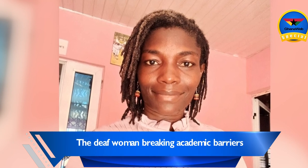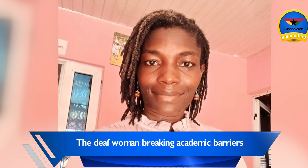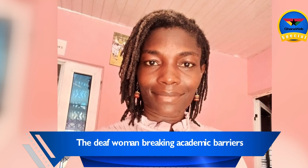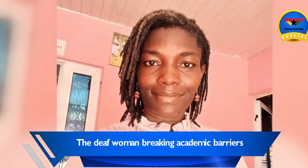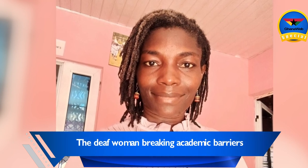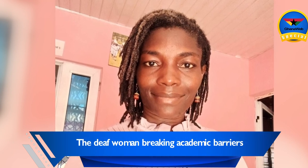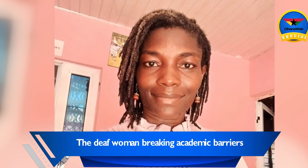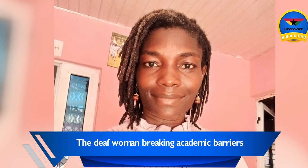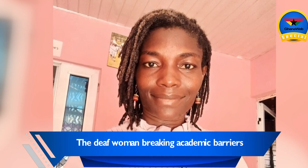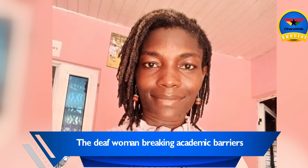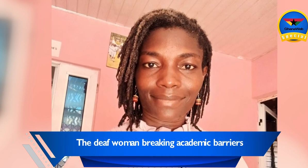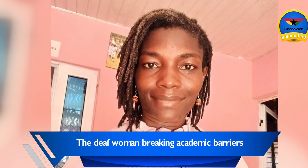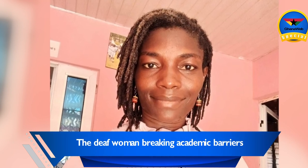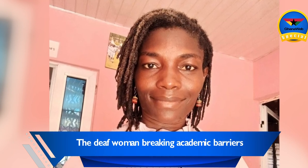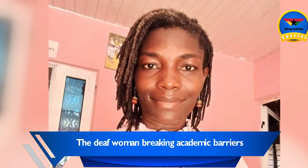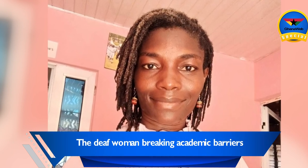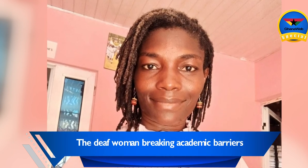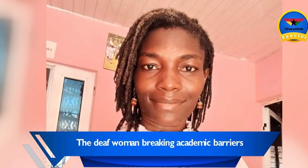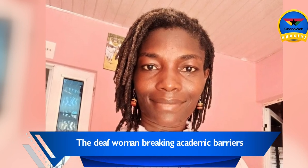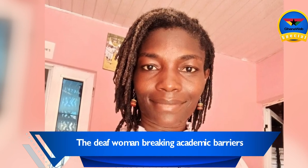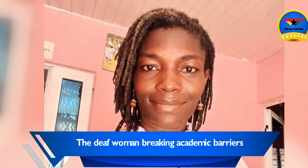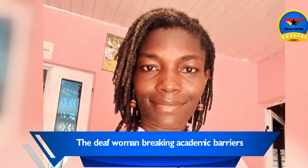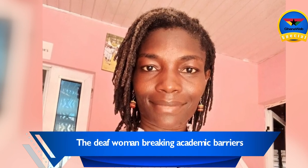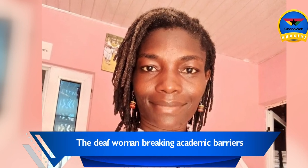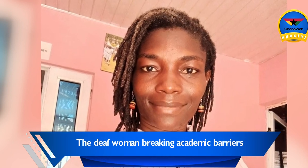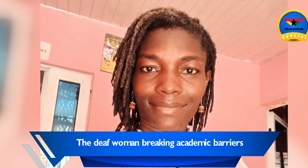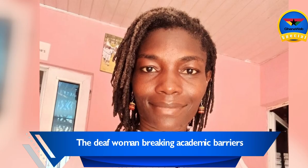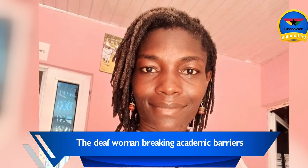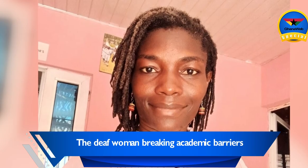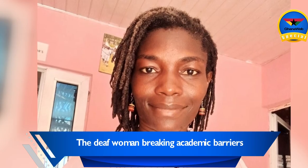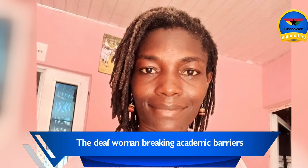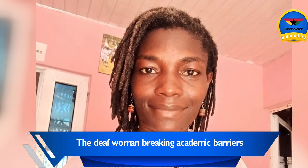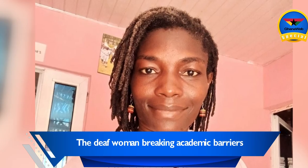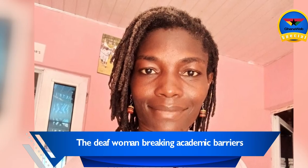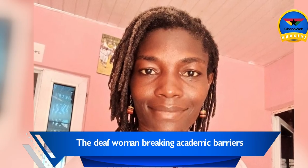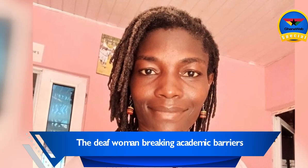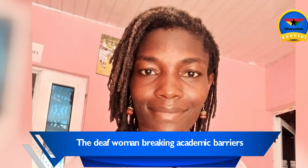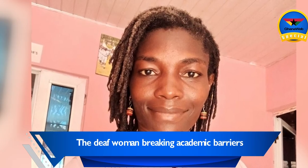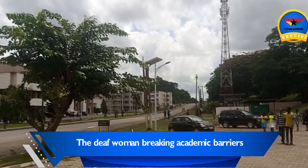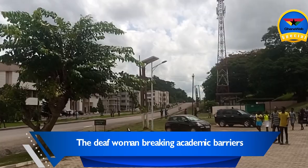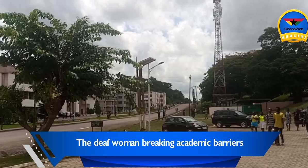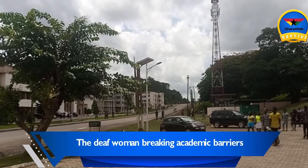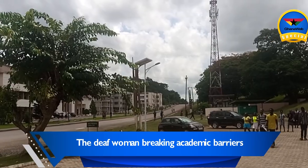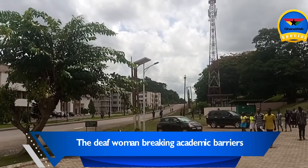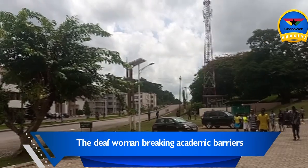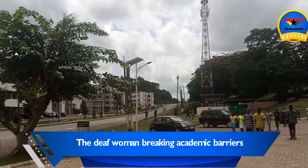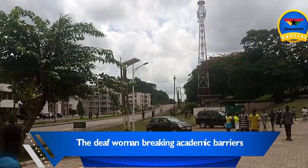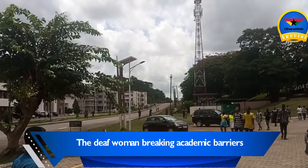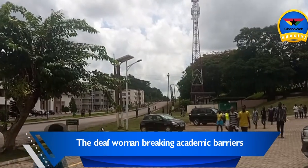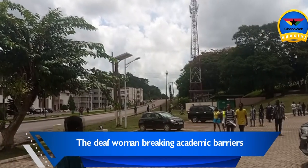student in the lecture hall, with an interpreter in front of the whole class, she felt uncomfortable because all eyes were